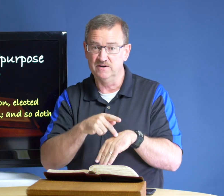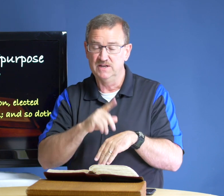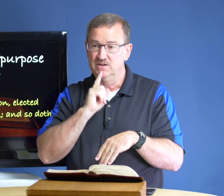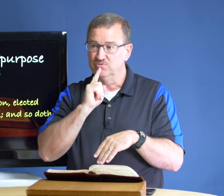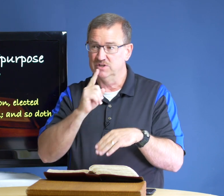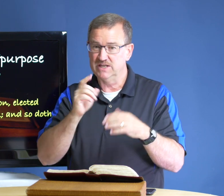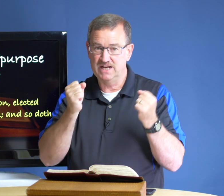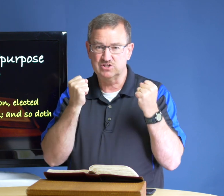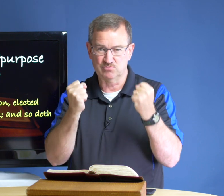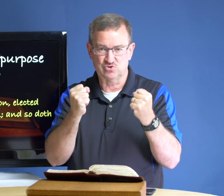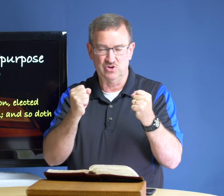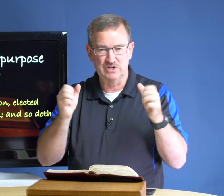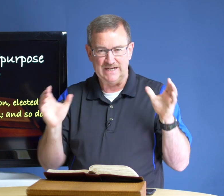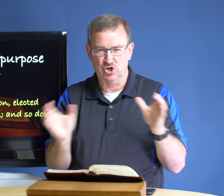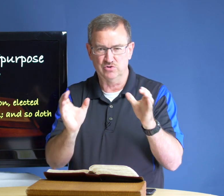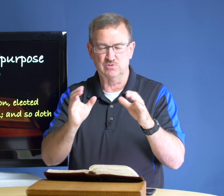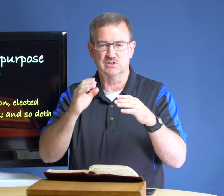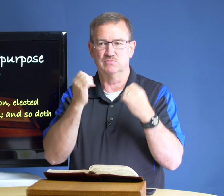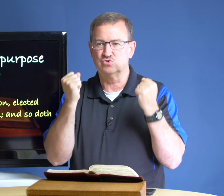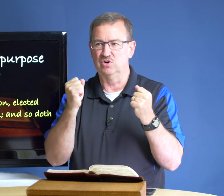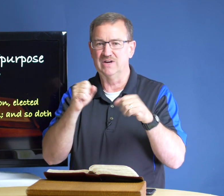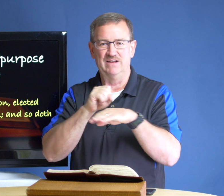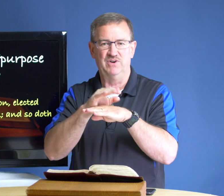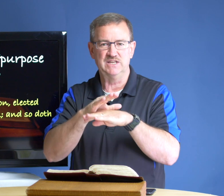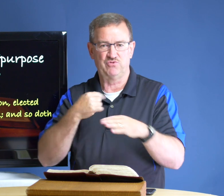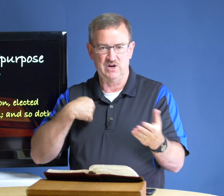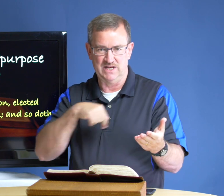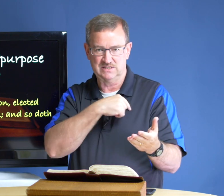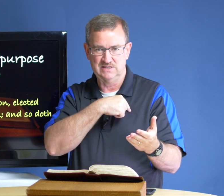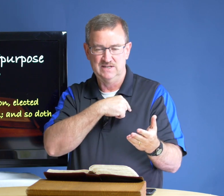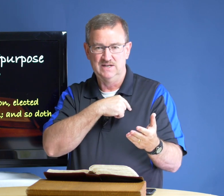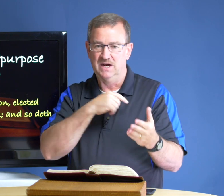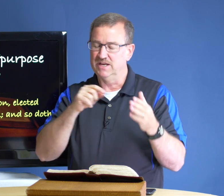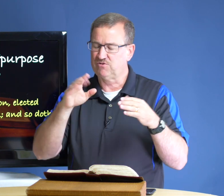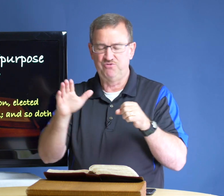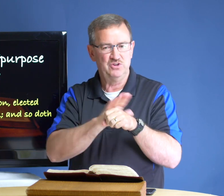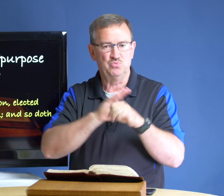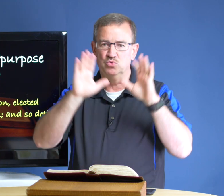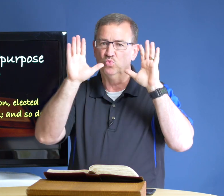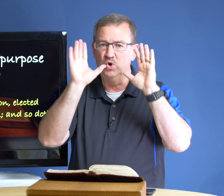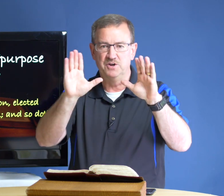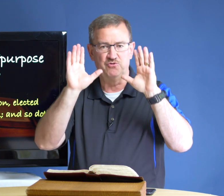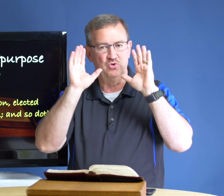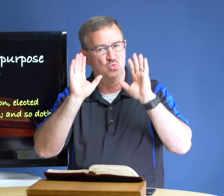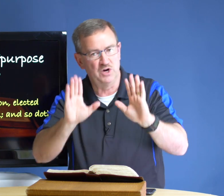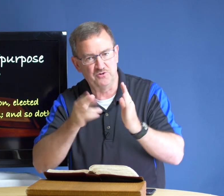really has some strong encouragement some strong advice for us it's filled with wonderful wonderful